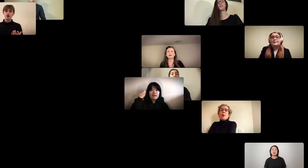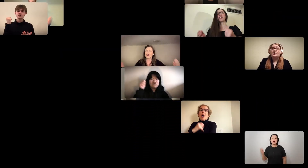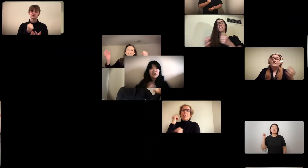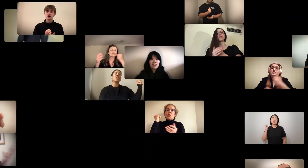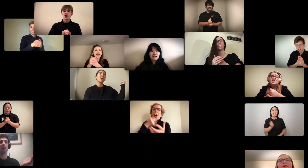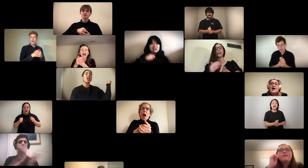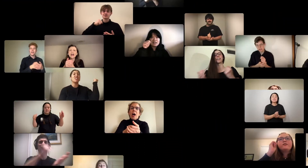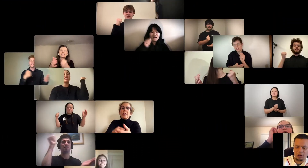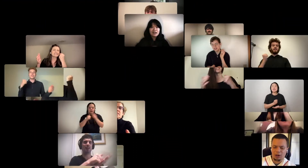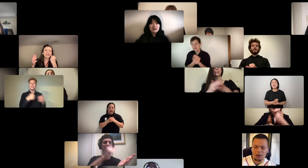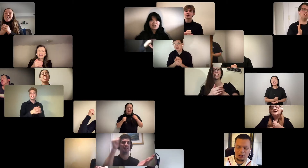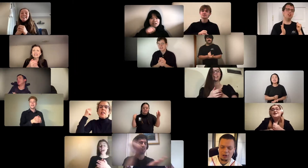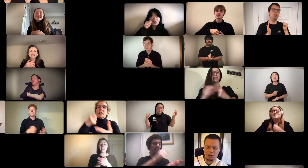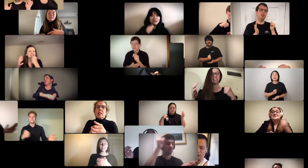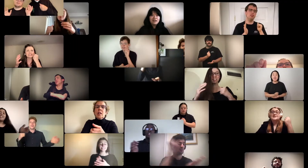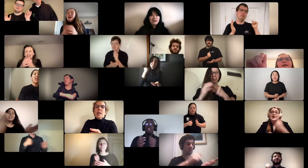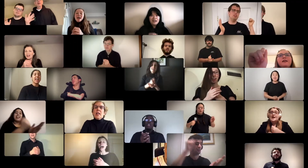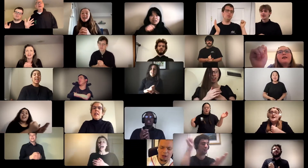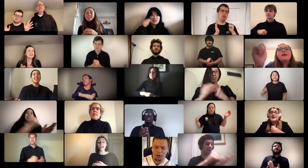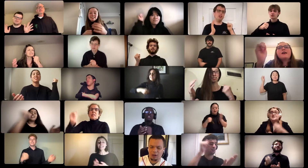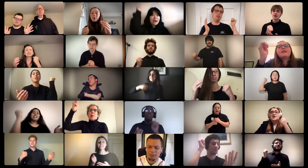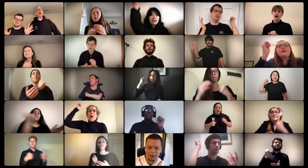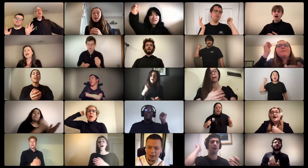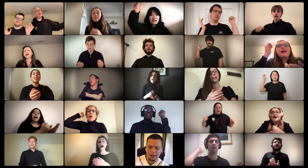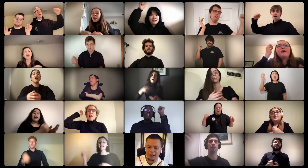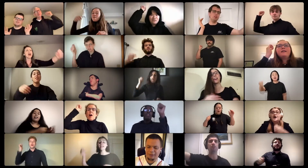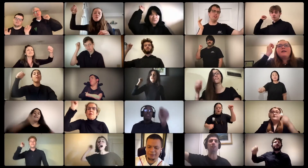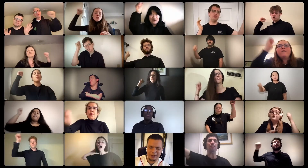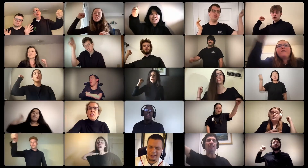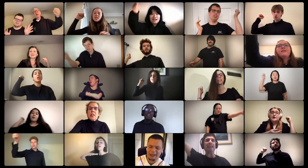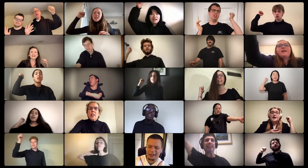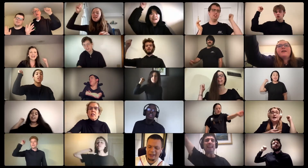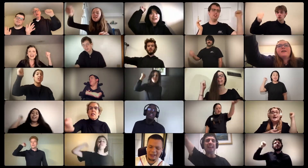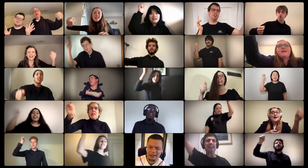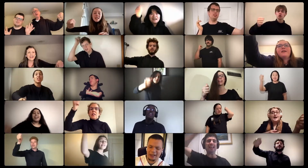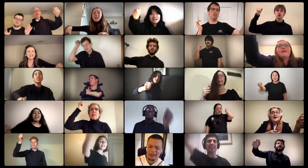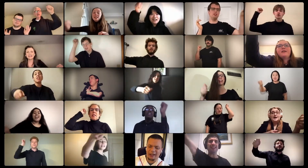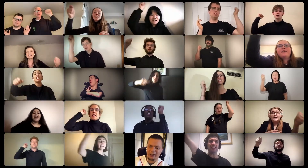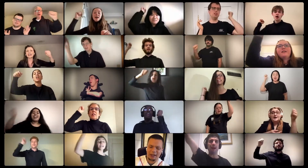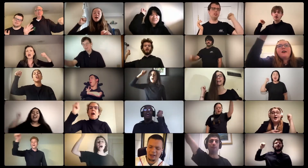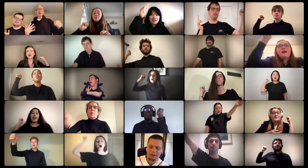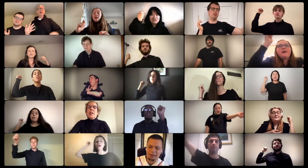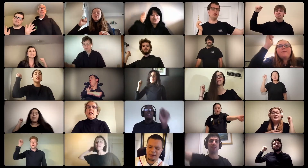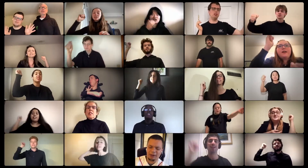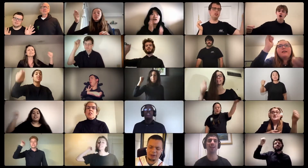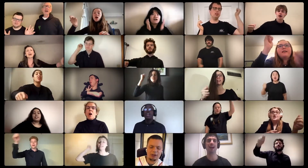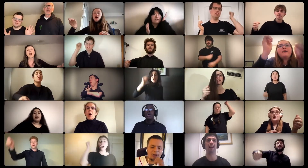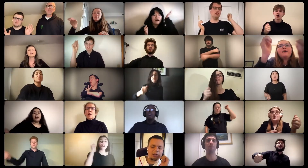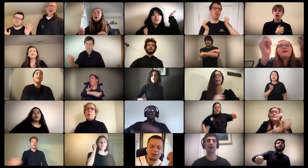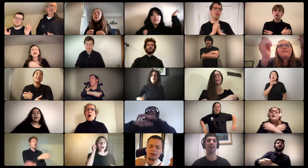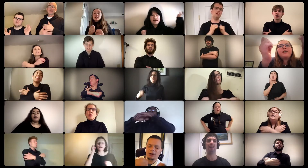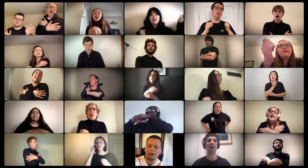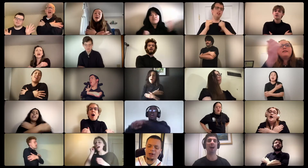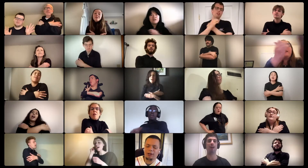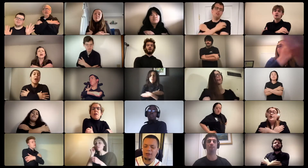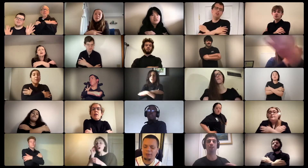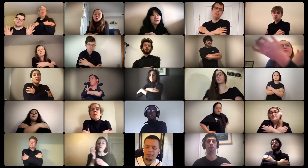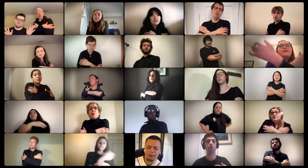of love between